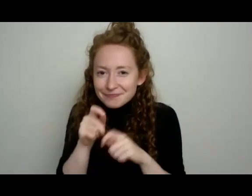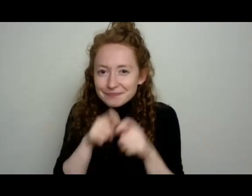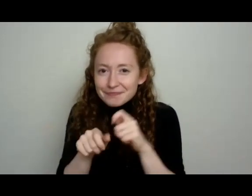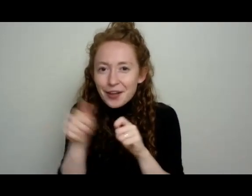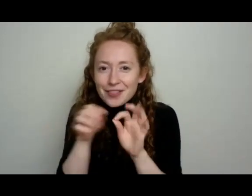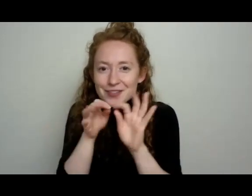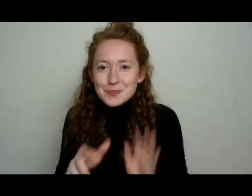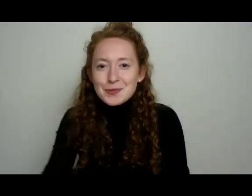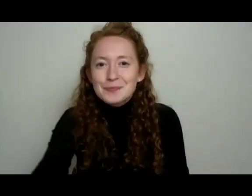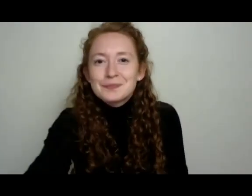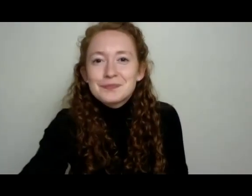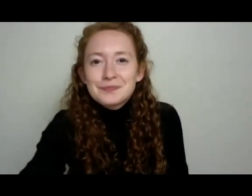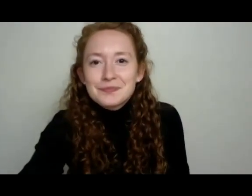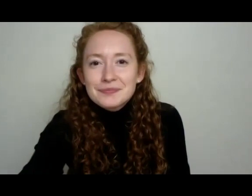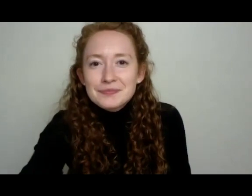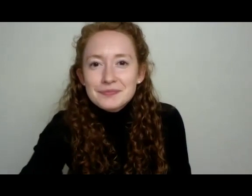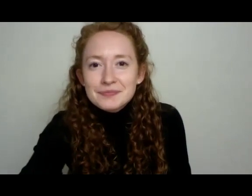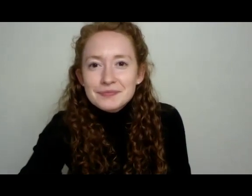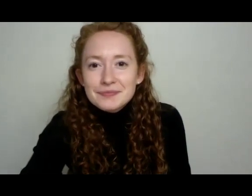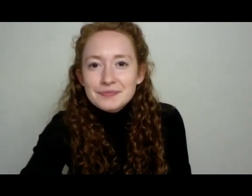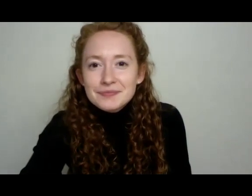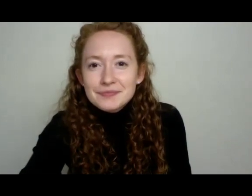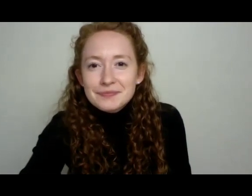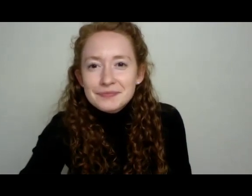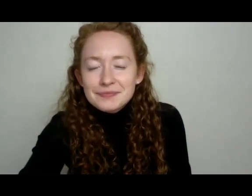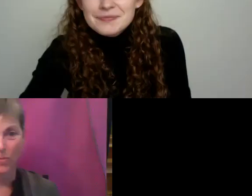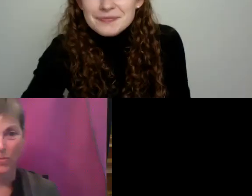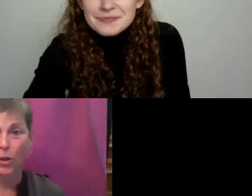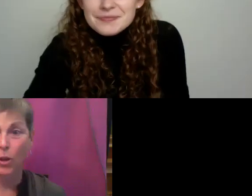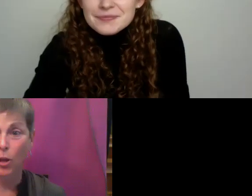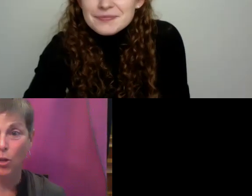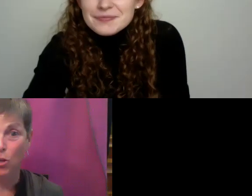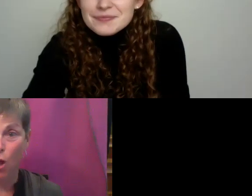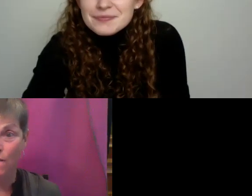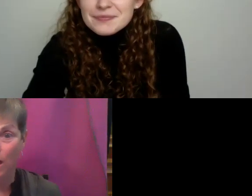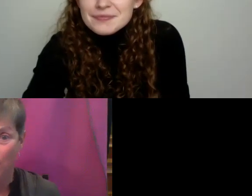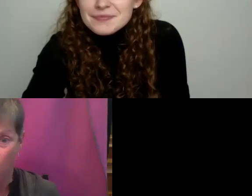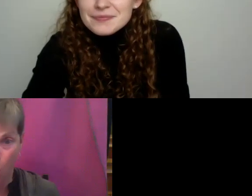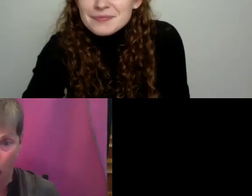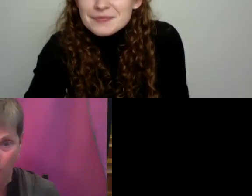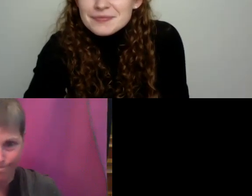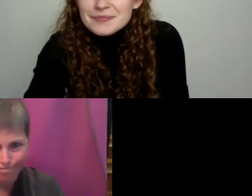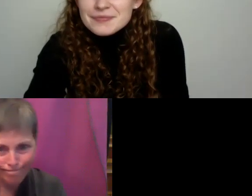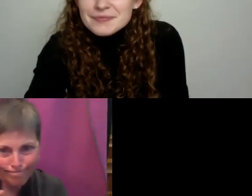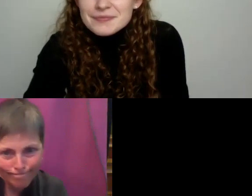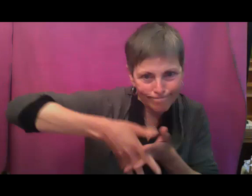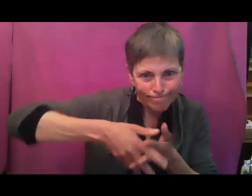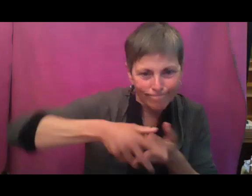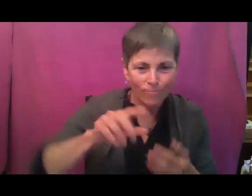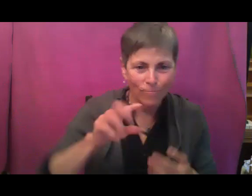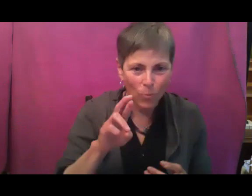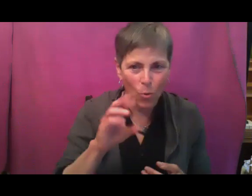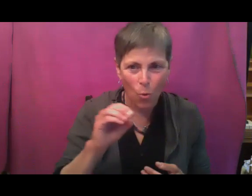and their larvae are feeding on the roots. And as those